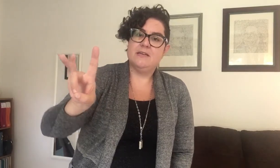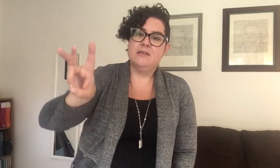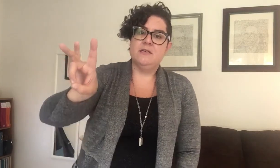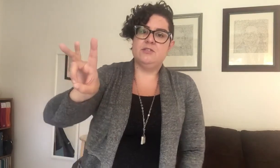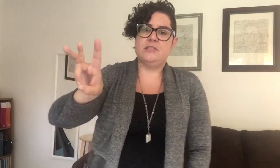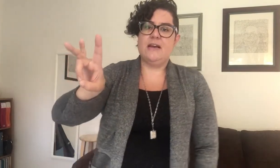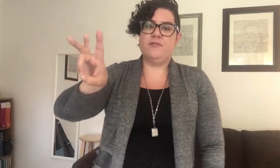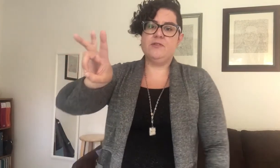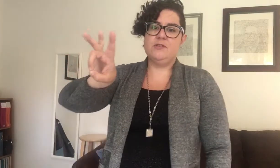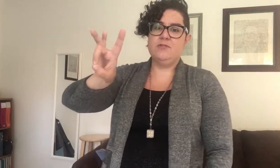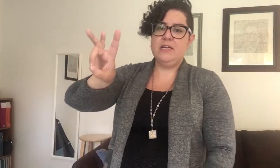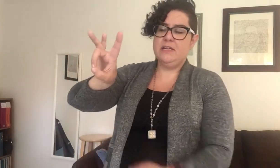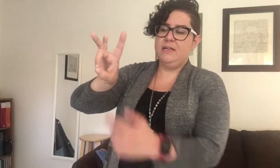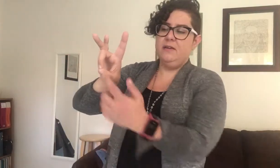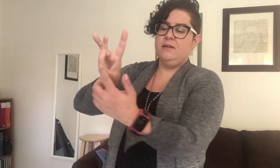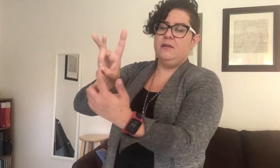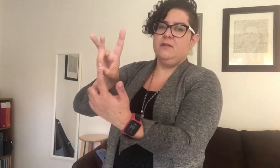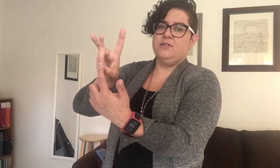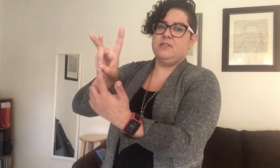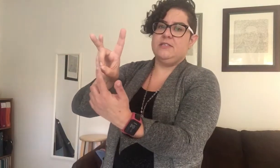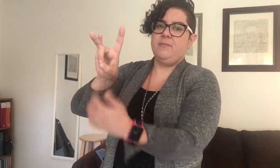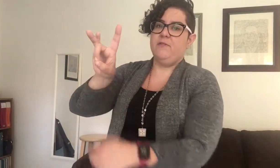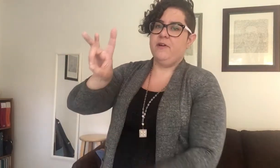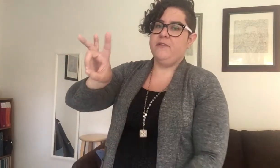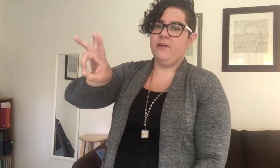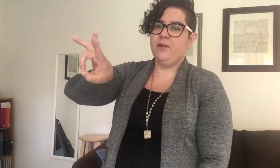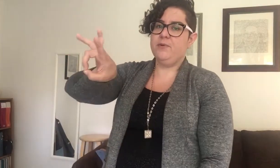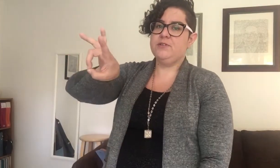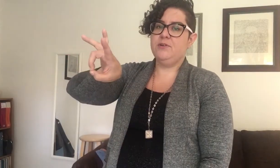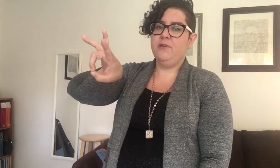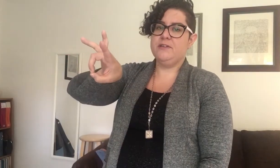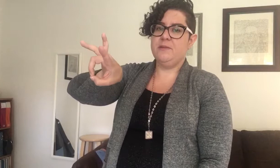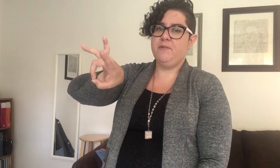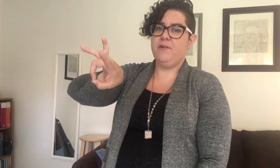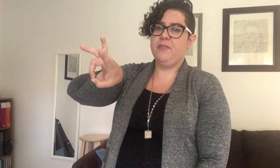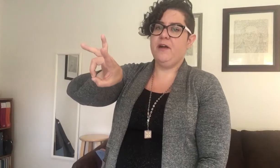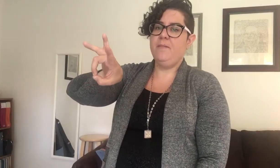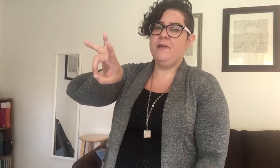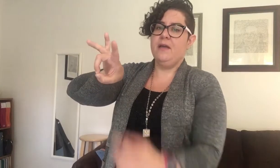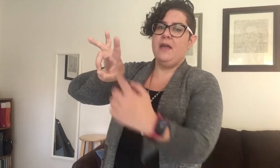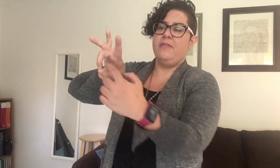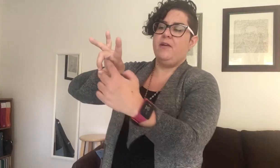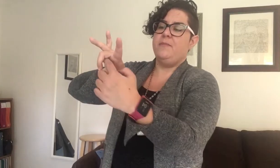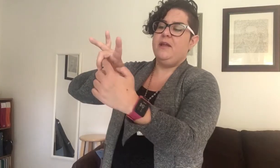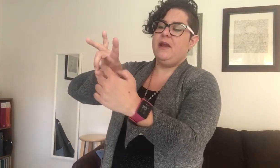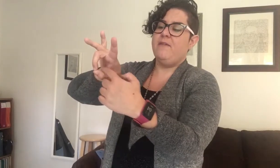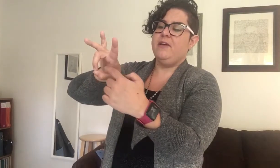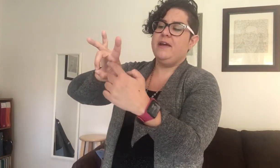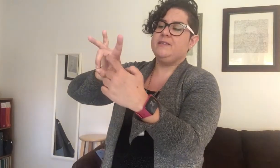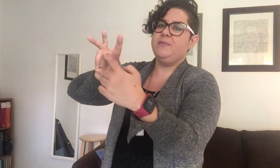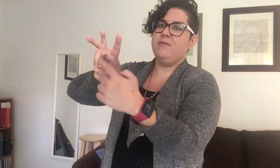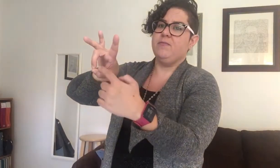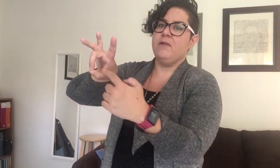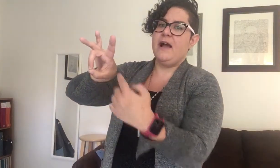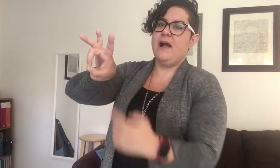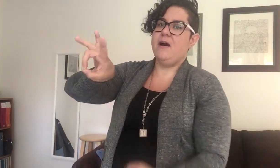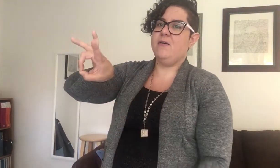just ever so gently. Just the tip of our finger number two and the tip of our thumb and they're going to meet and have a nice big round